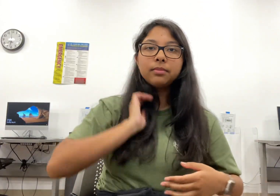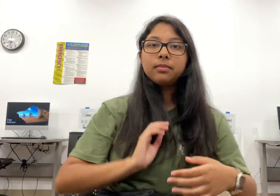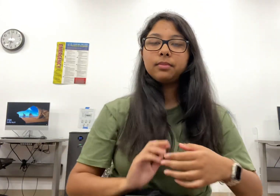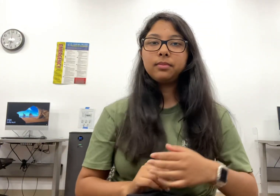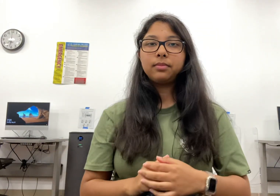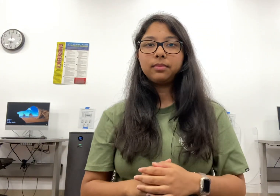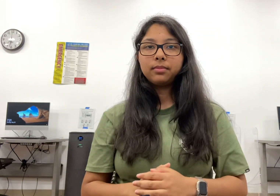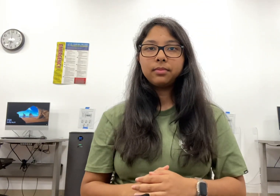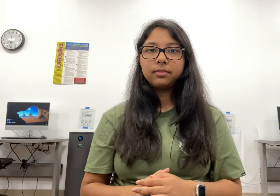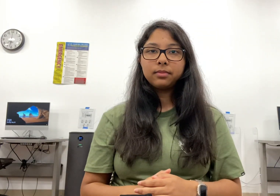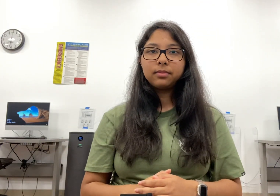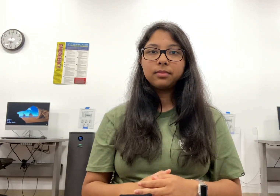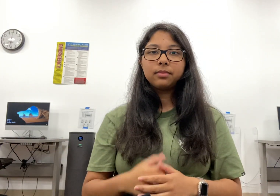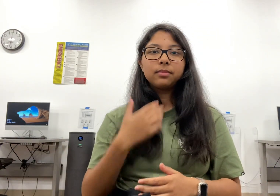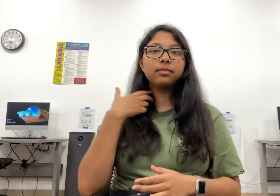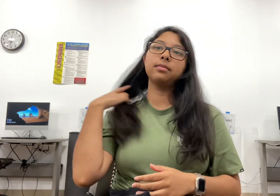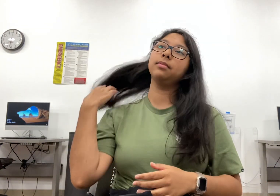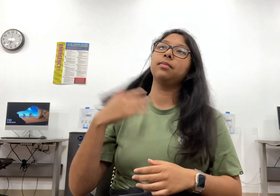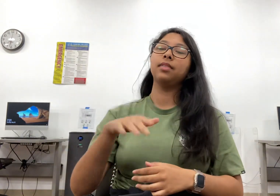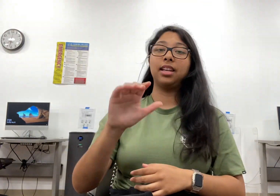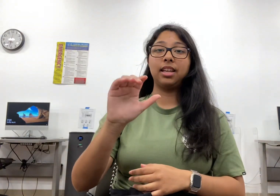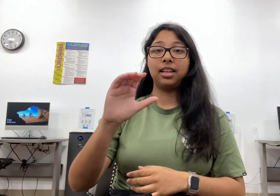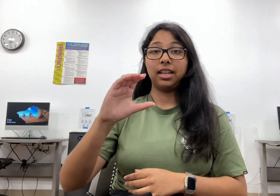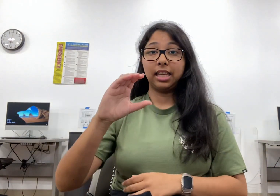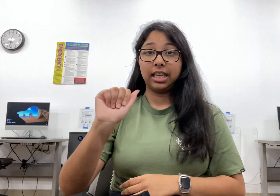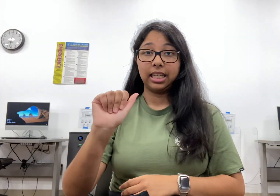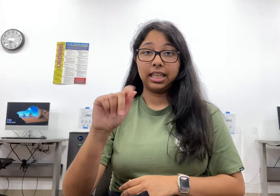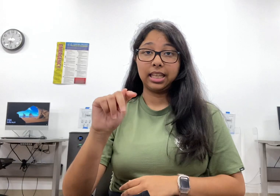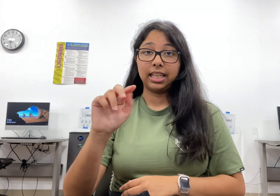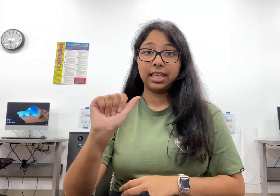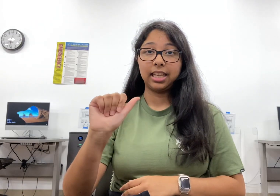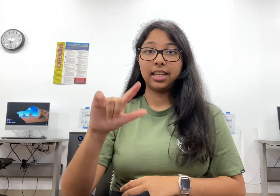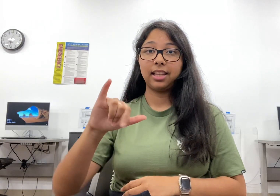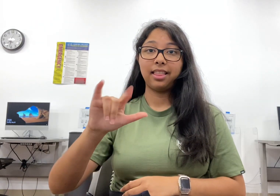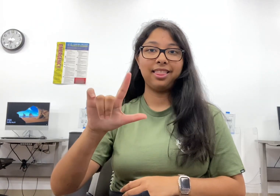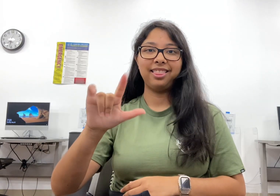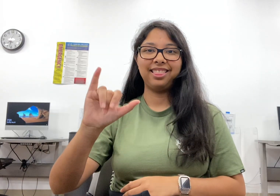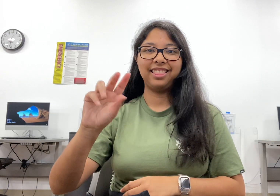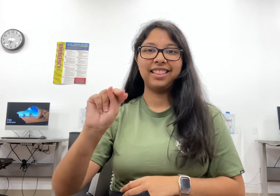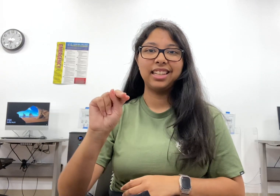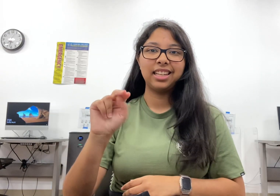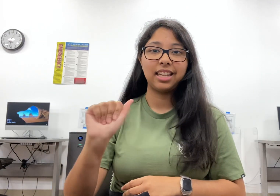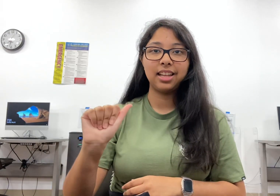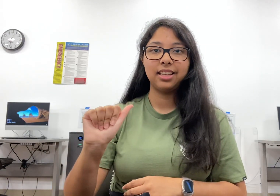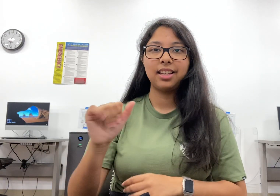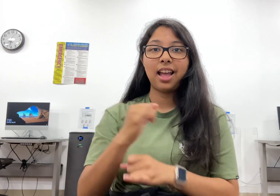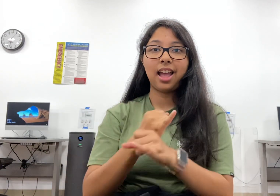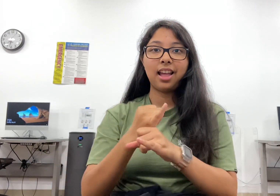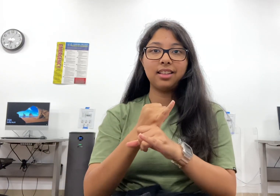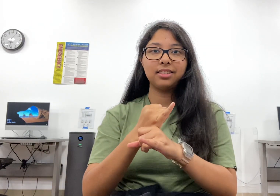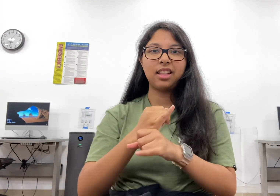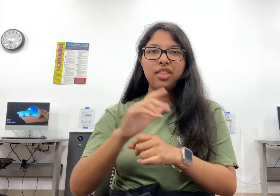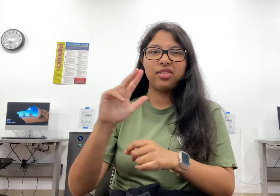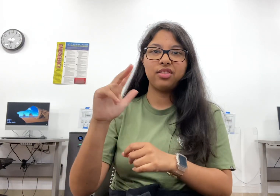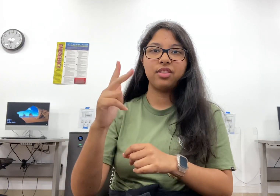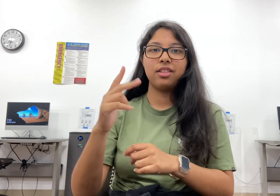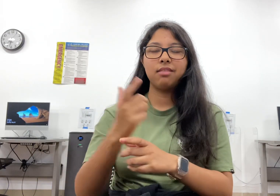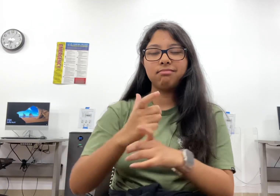Island, the third largest of California's eight Channel Islands,